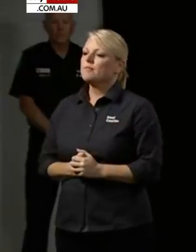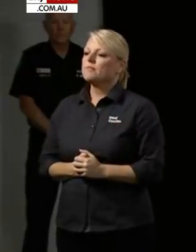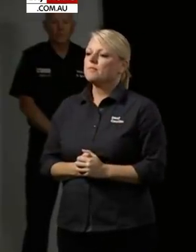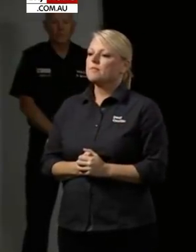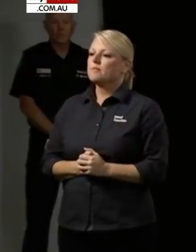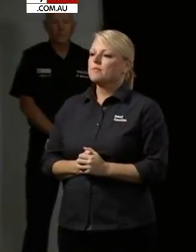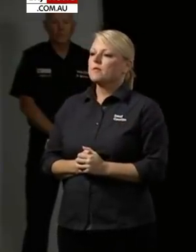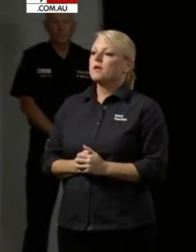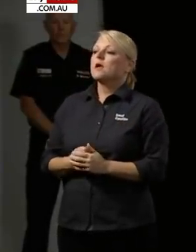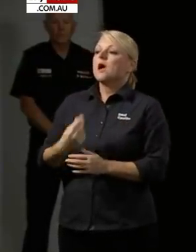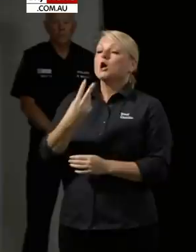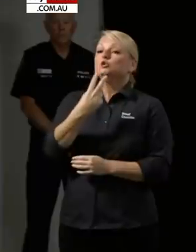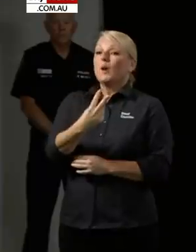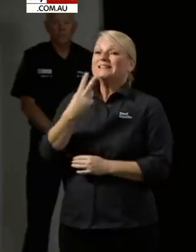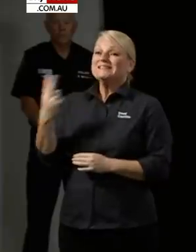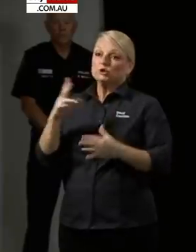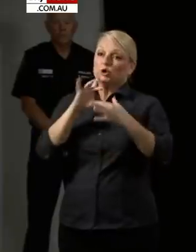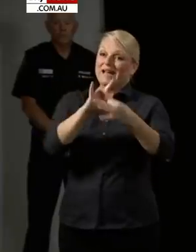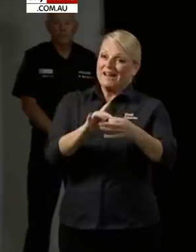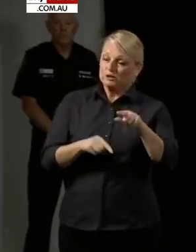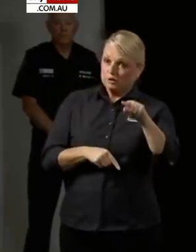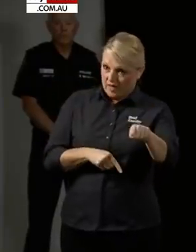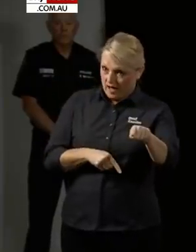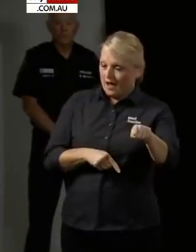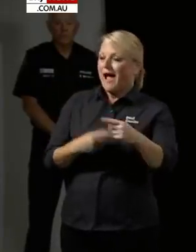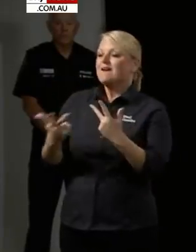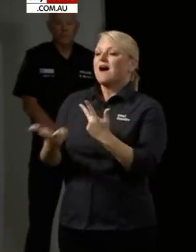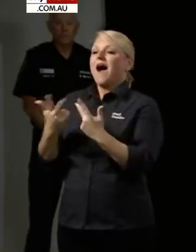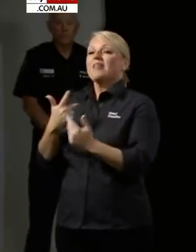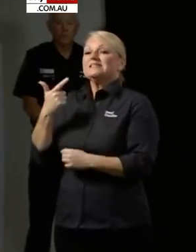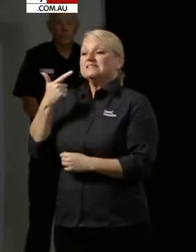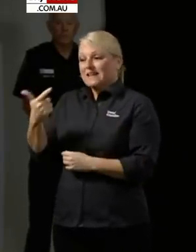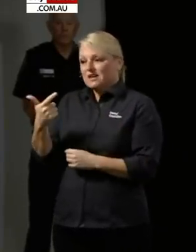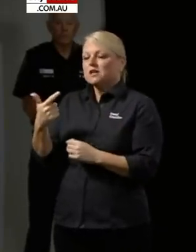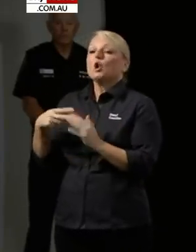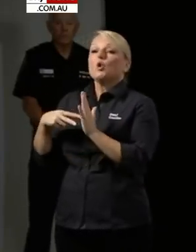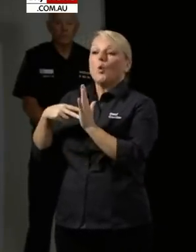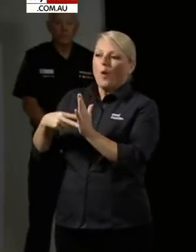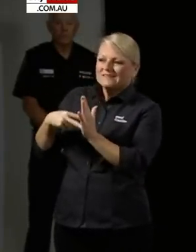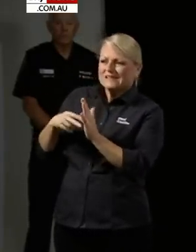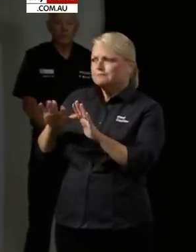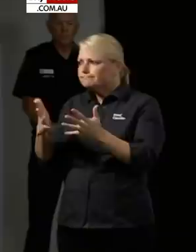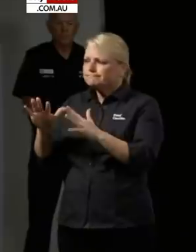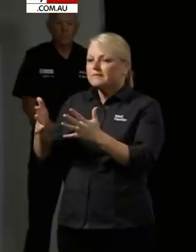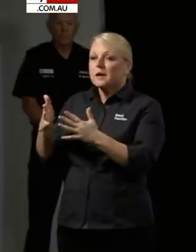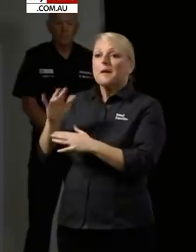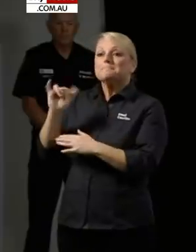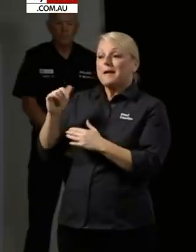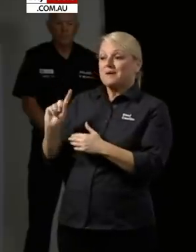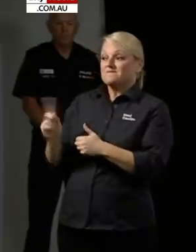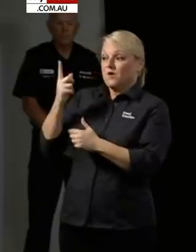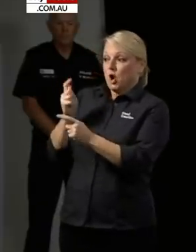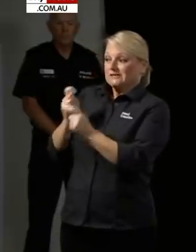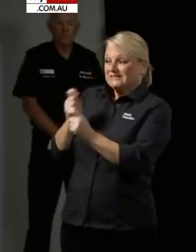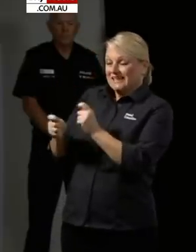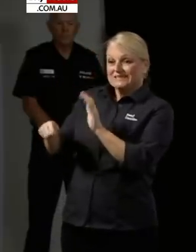seven people who are either awaiting test results or we had an initial test that was negative but we're highly suspicious and we're treating them